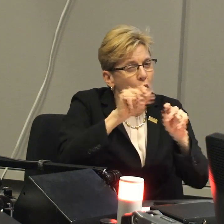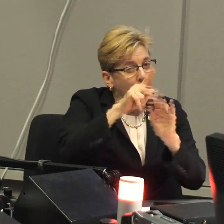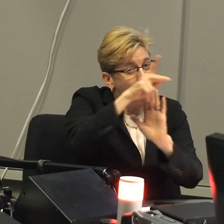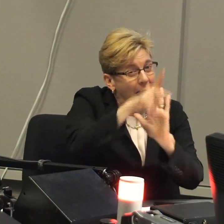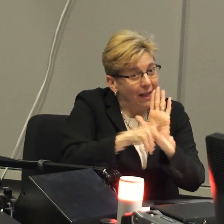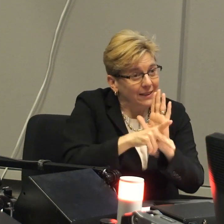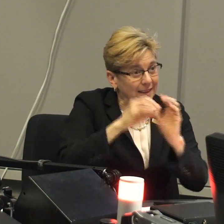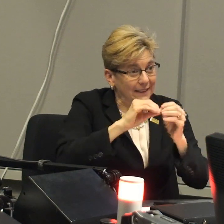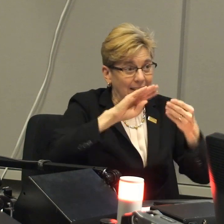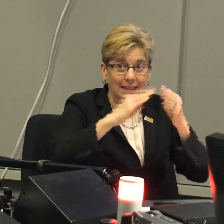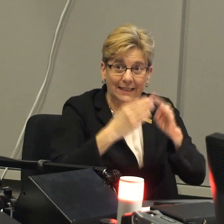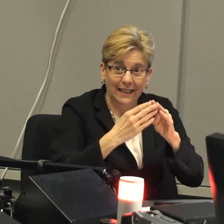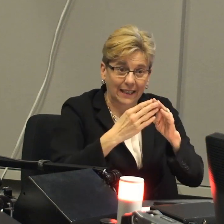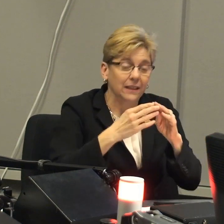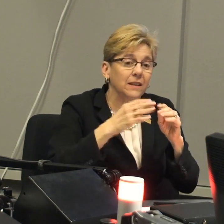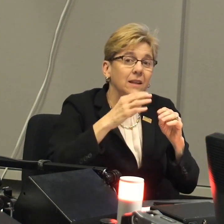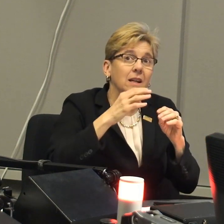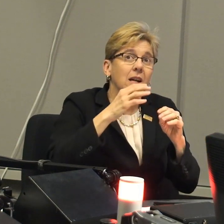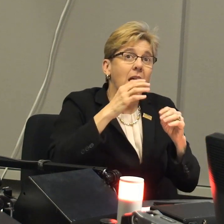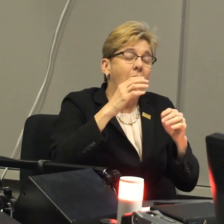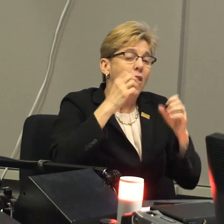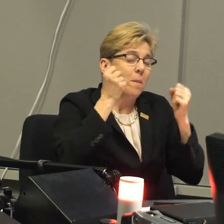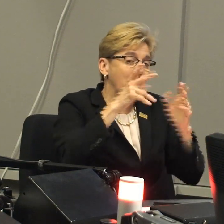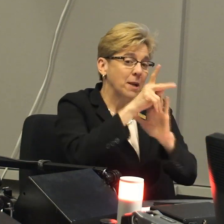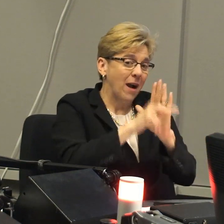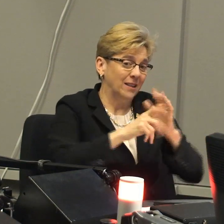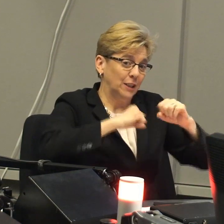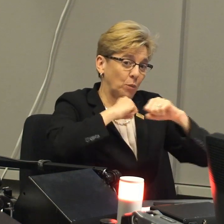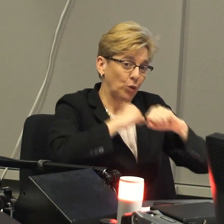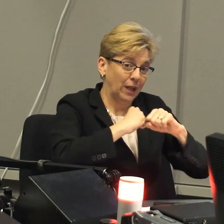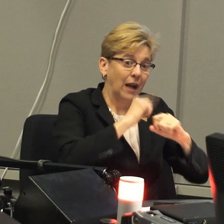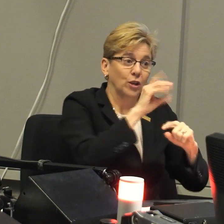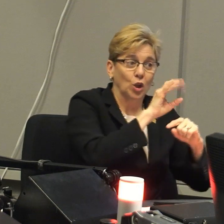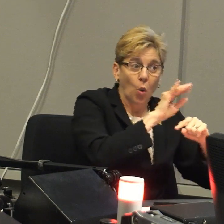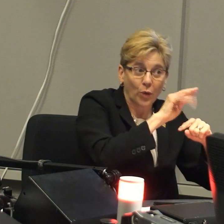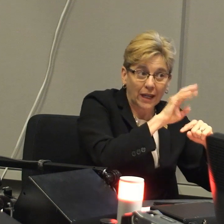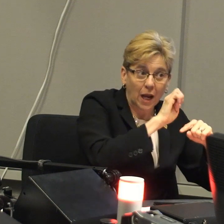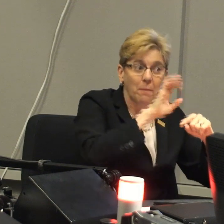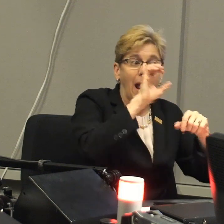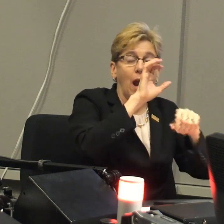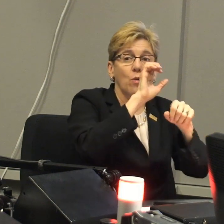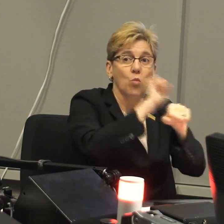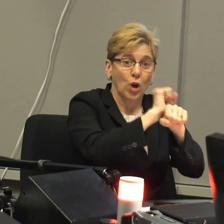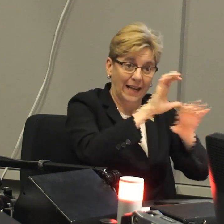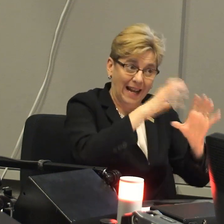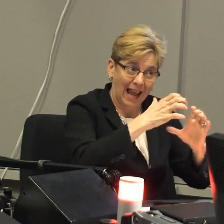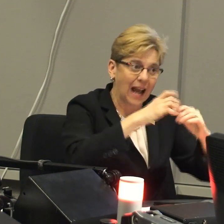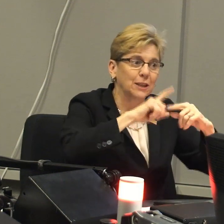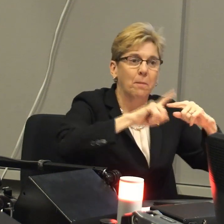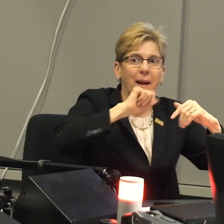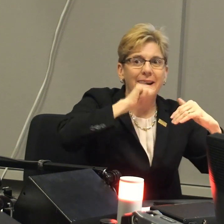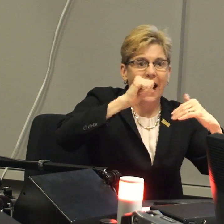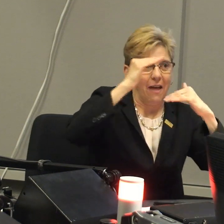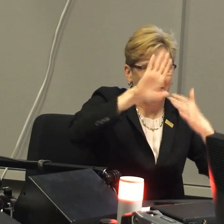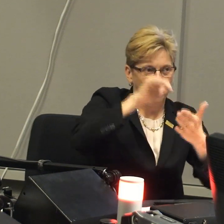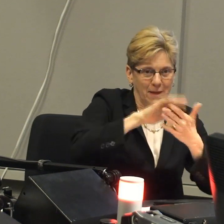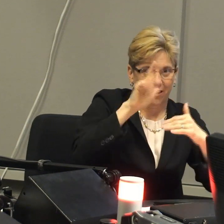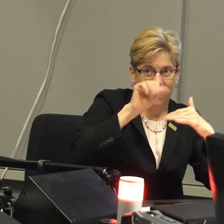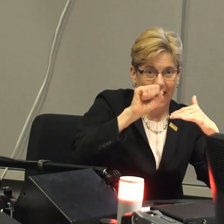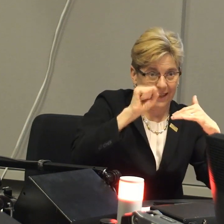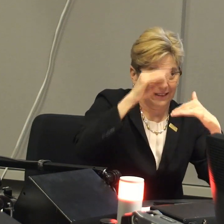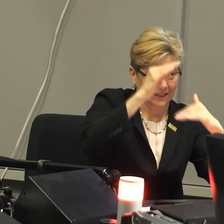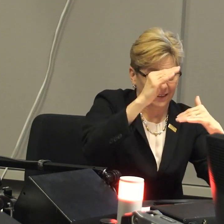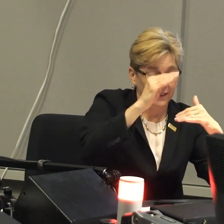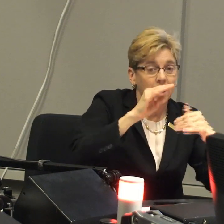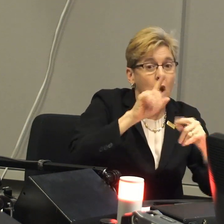And so when we look at policies in the city, there are many policies that protect the low income and the working class,